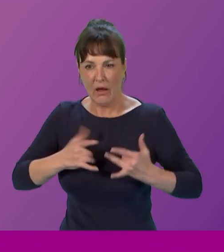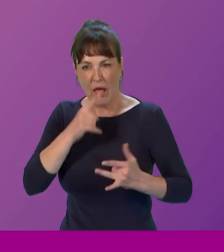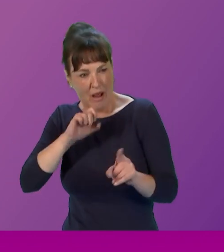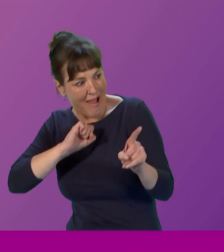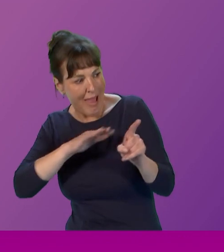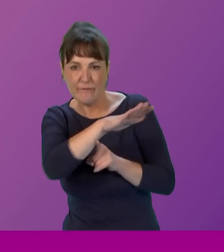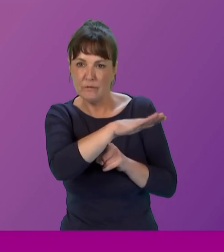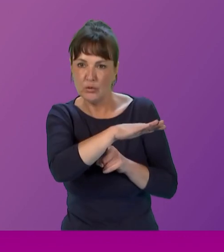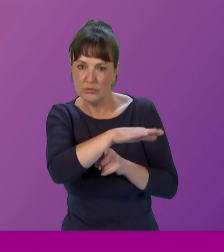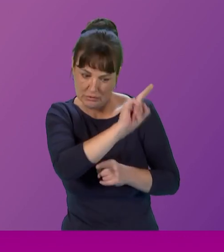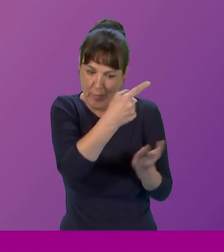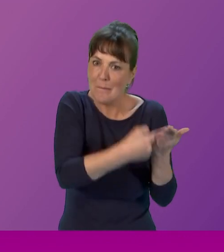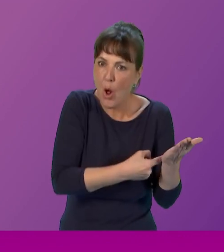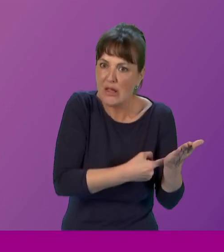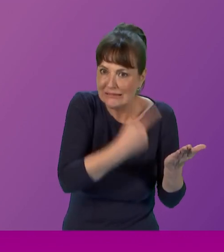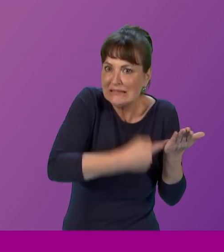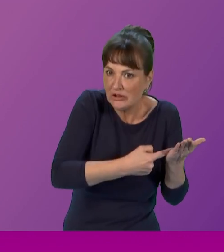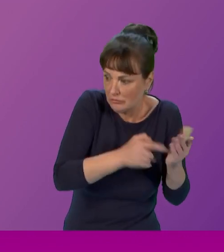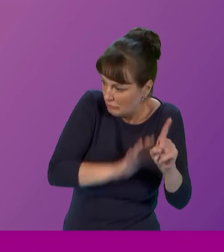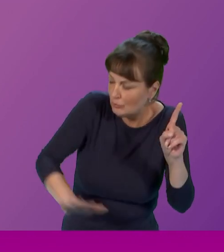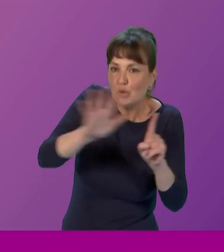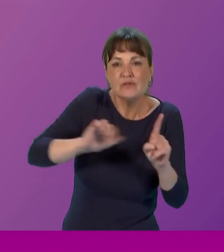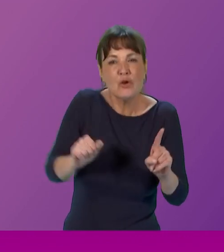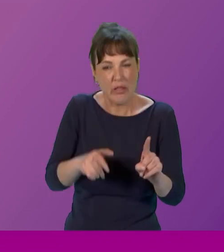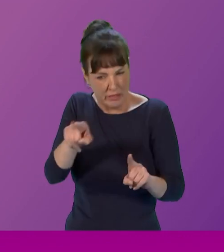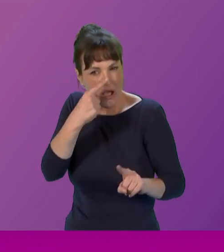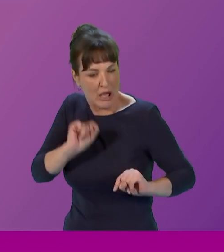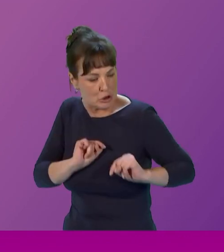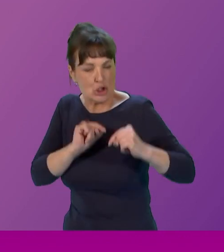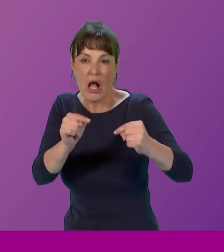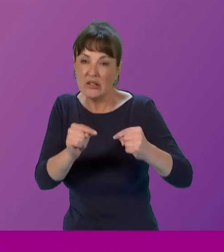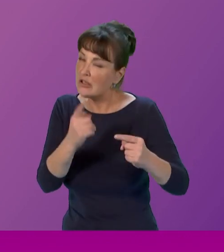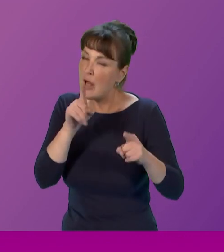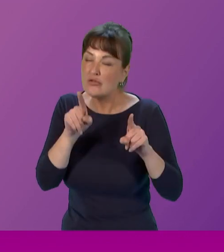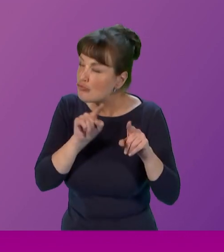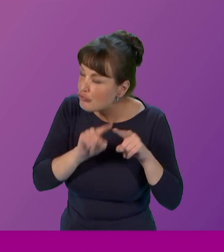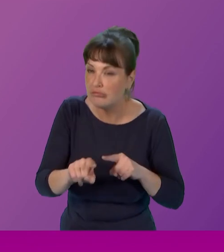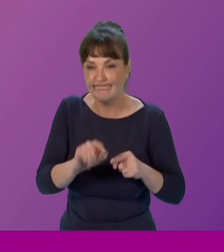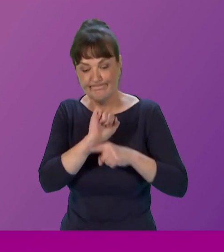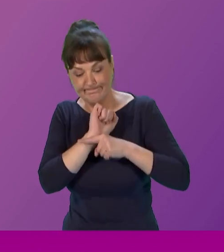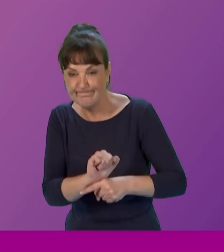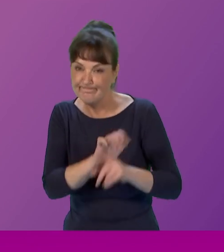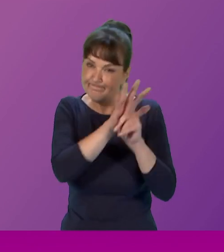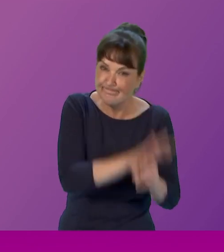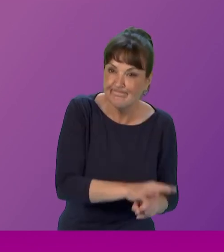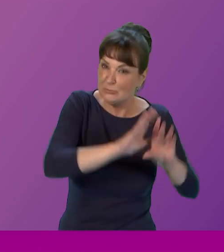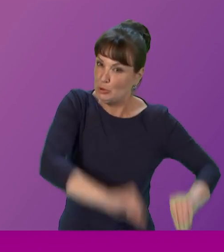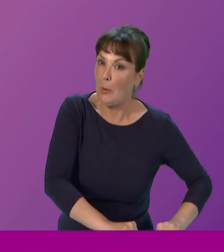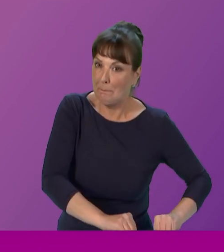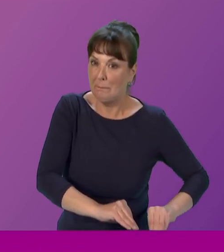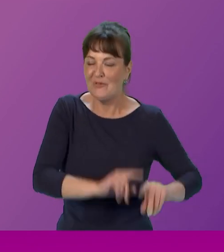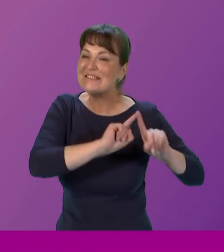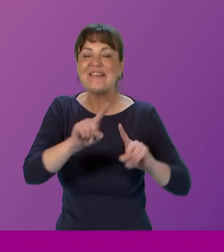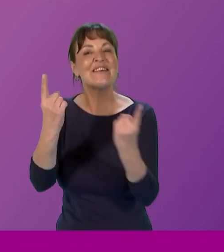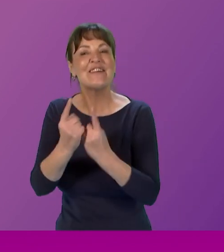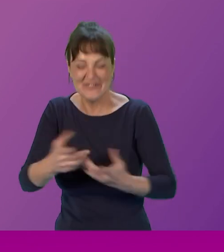and policy making across scotland challenging and breaking the bias on a vast range of issues keep